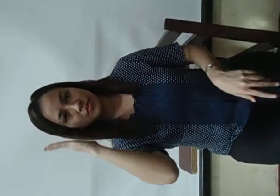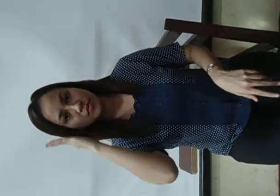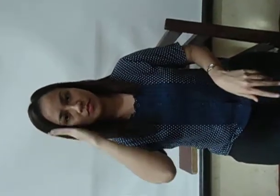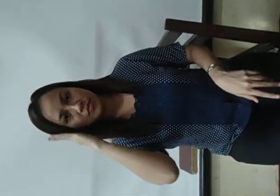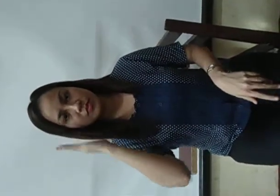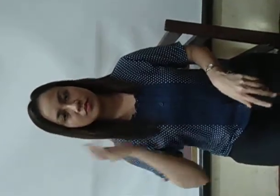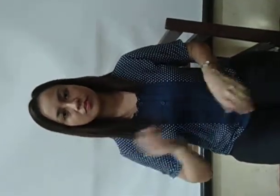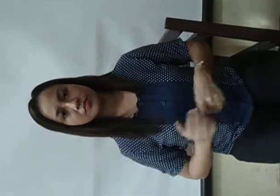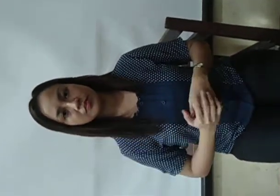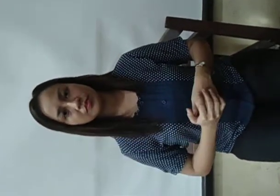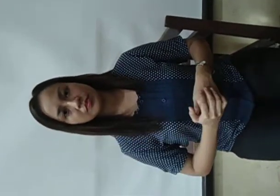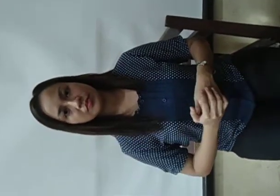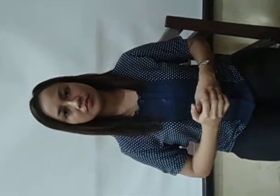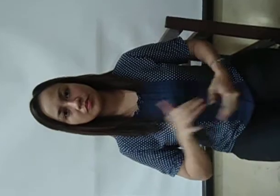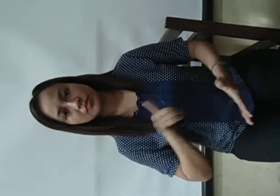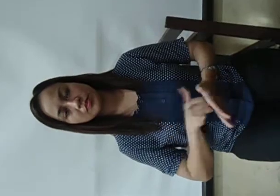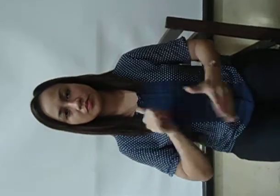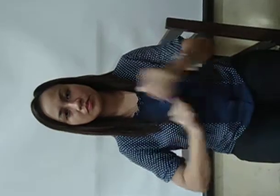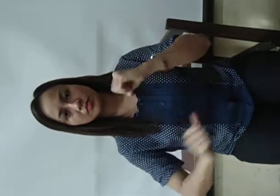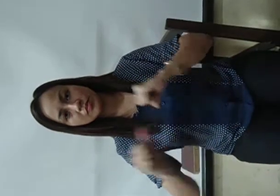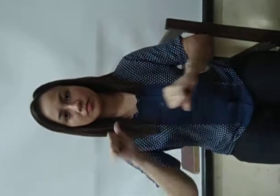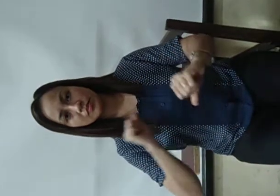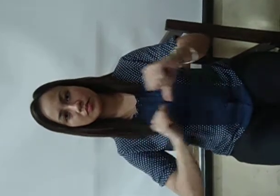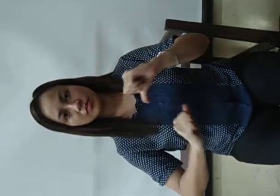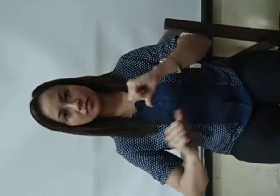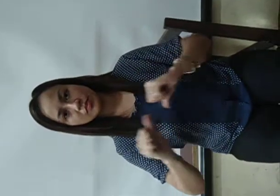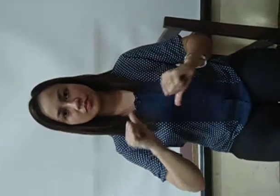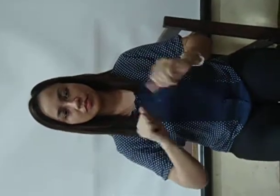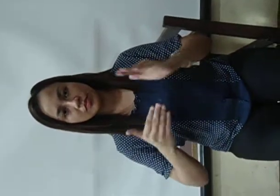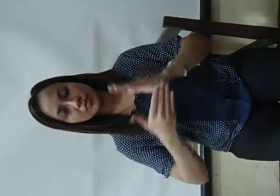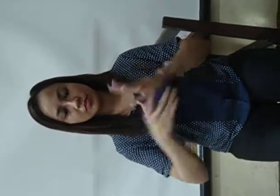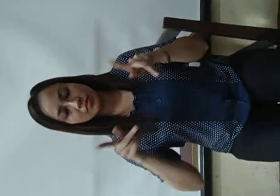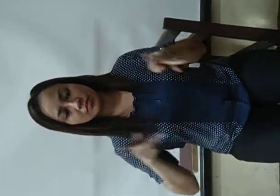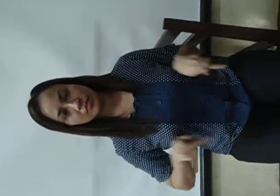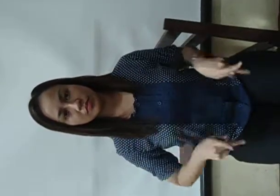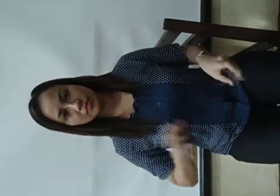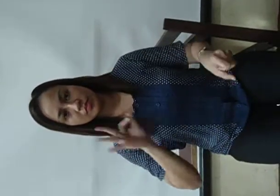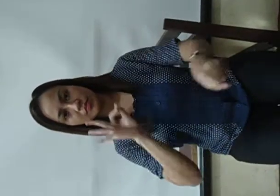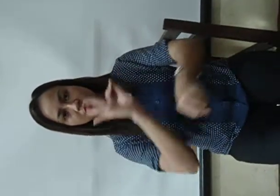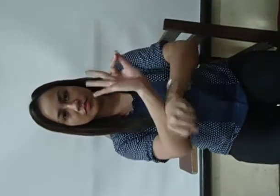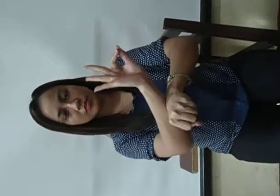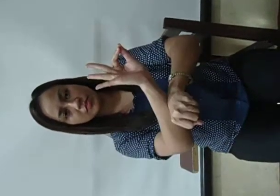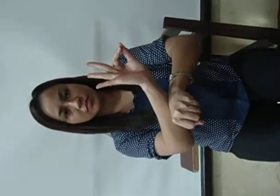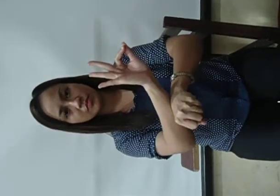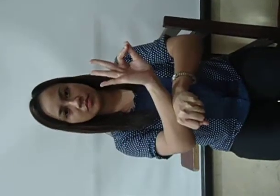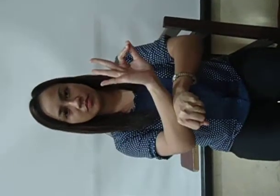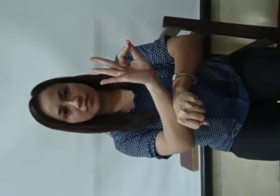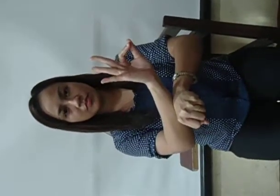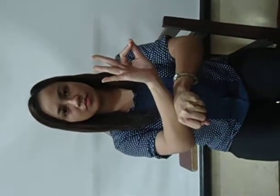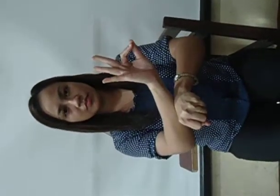The act may be carried out by physical force, coercion,